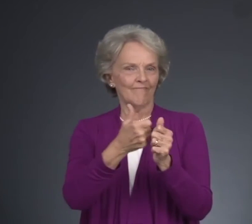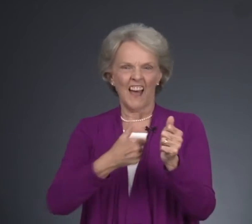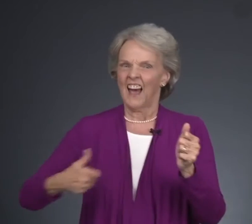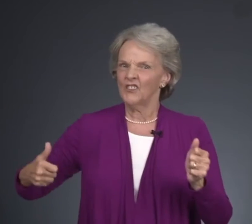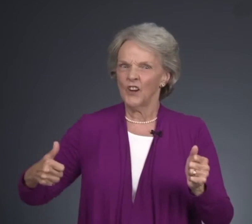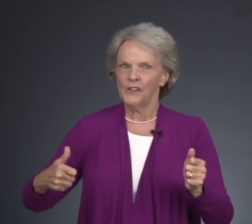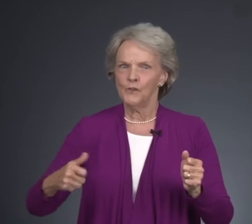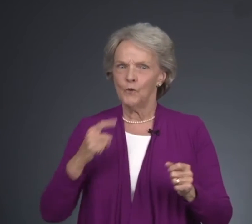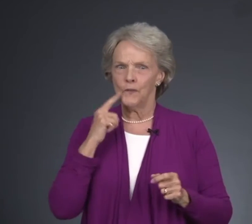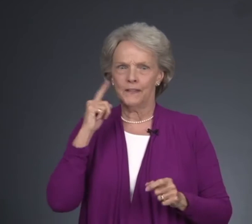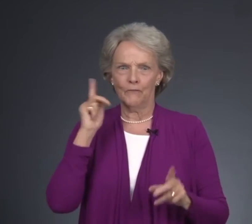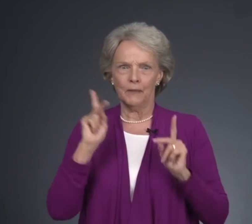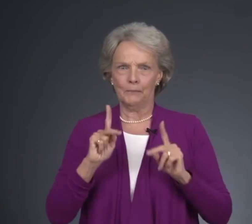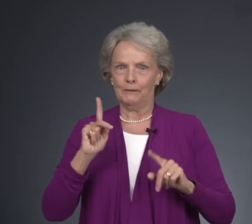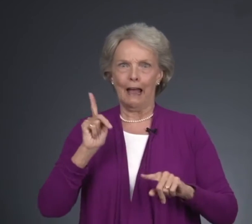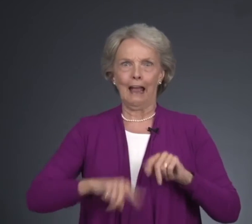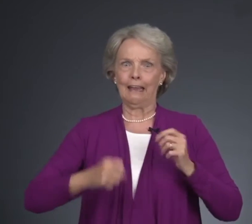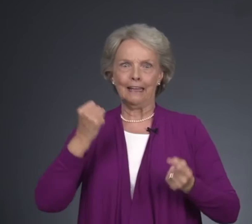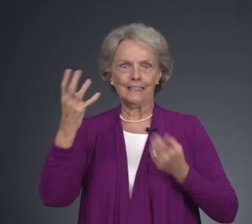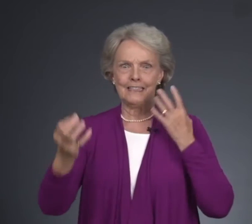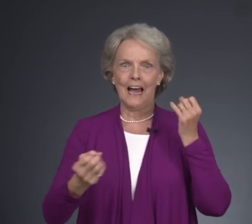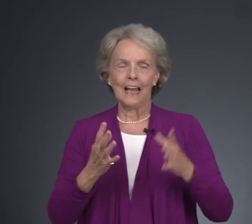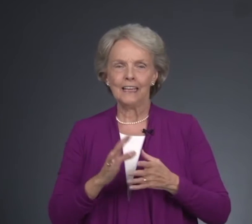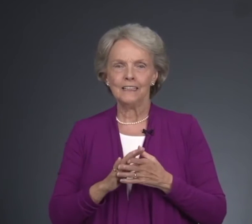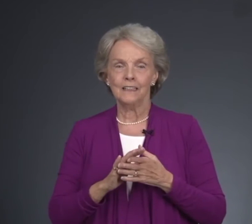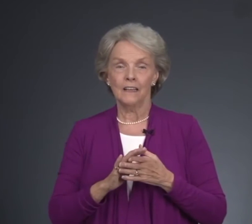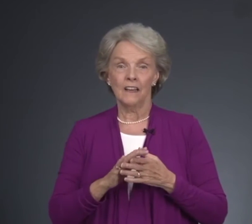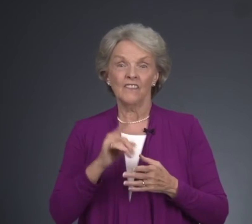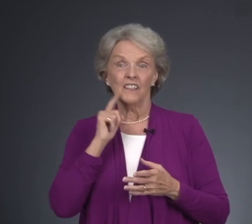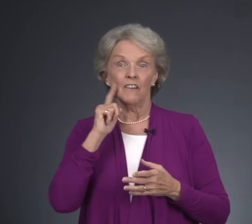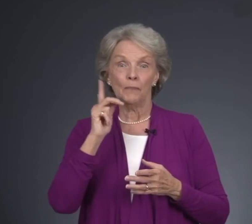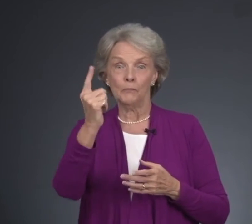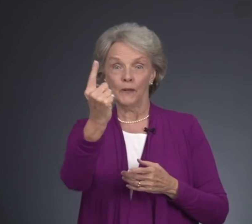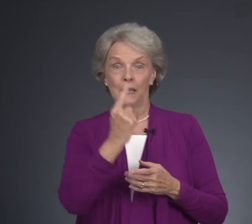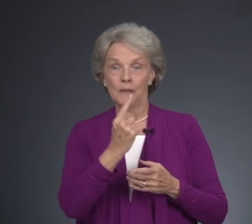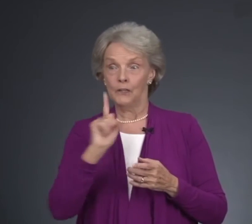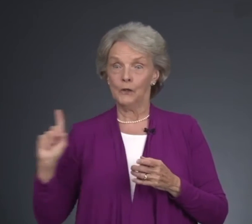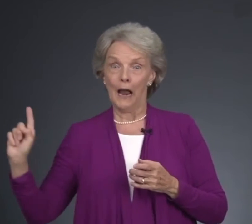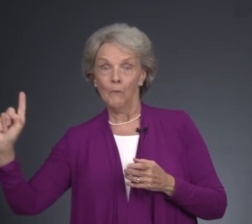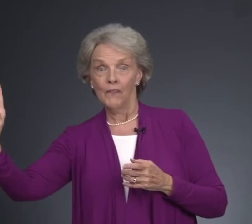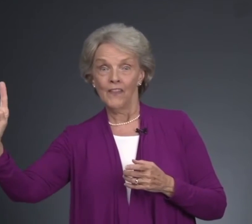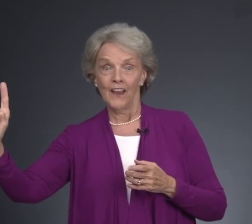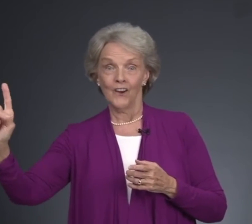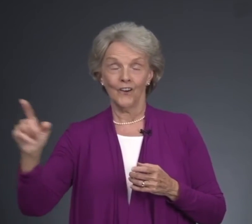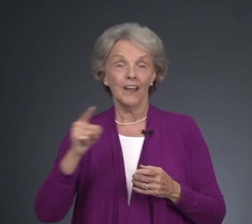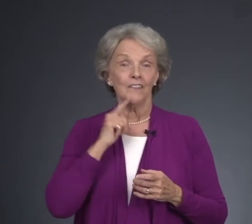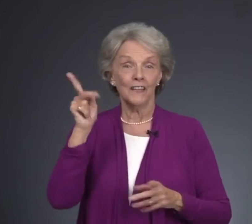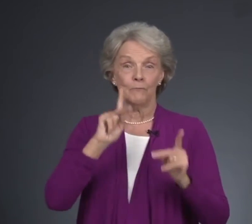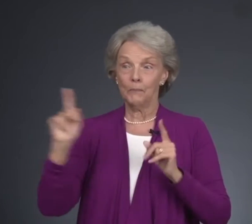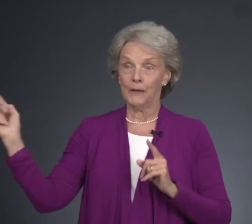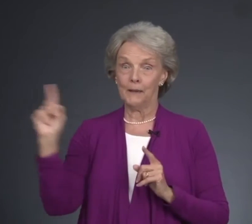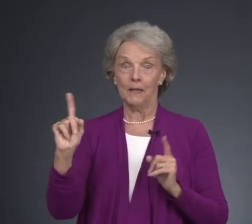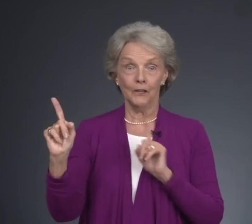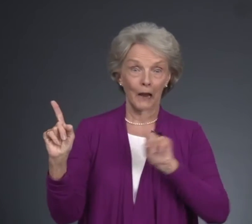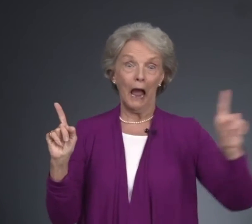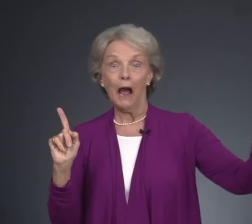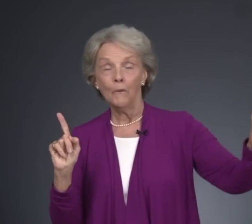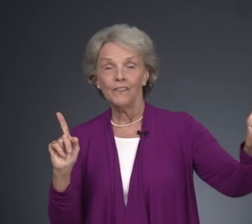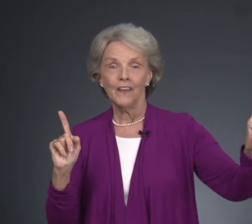I tried to avoid the deaf people. I can't sign. The deaf people came here. I went there. The deaf people came here. I went